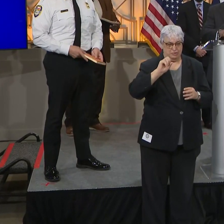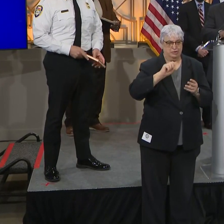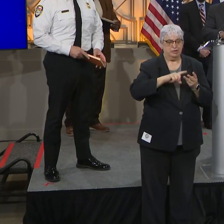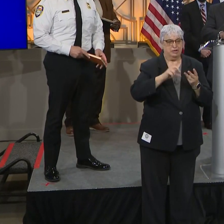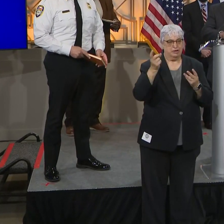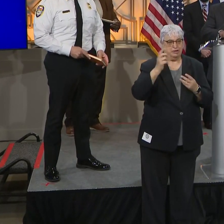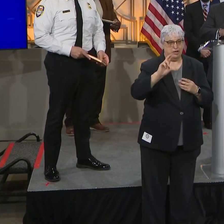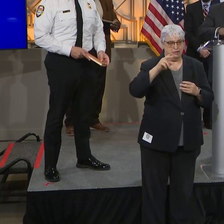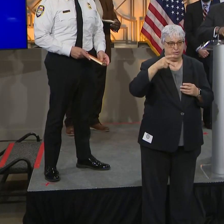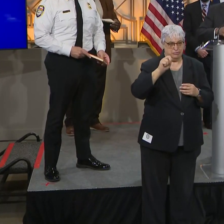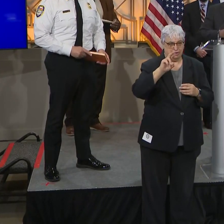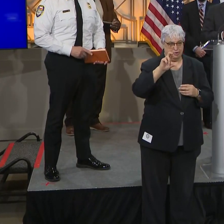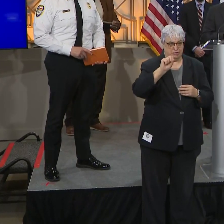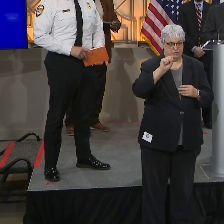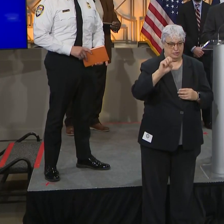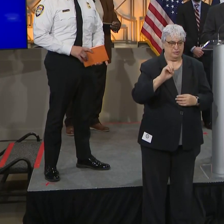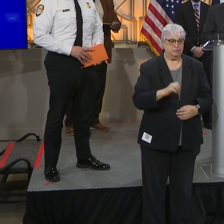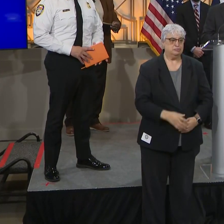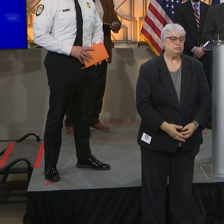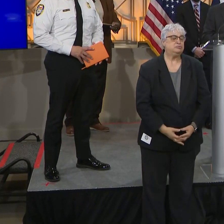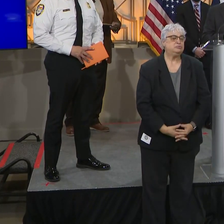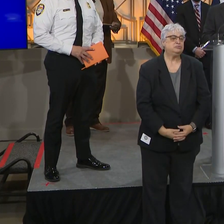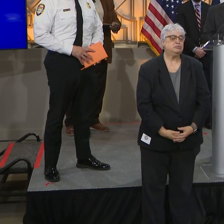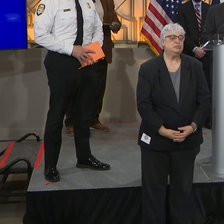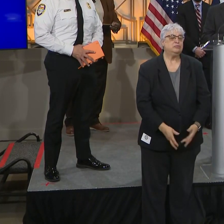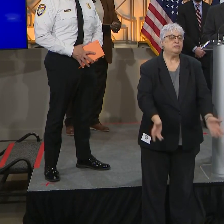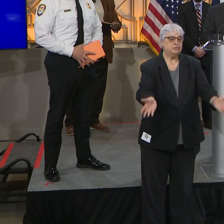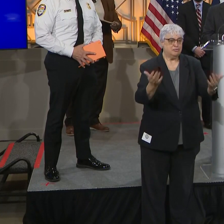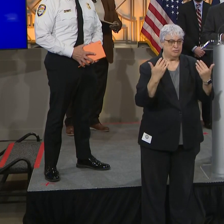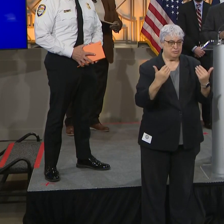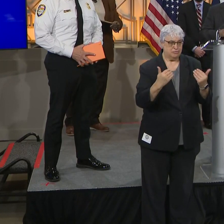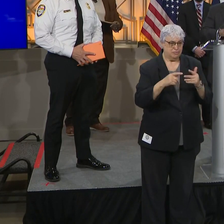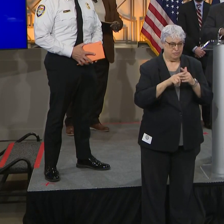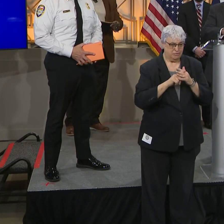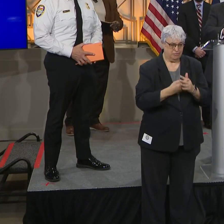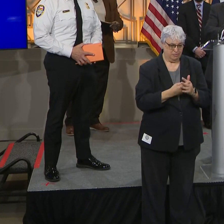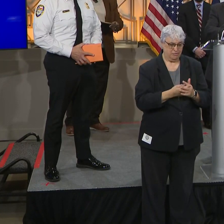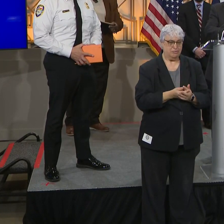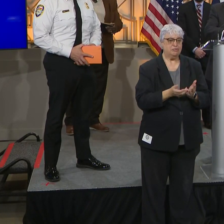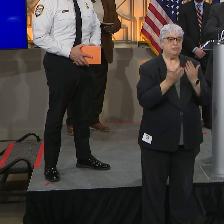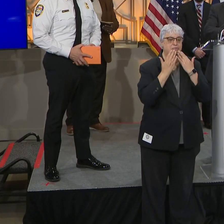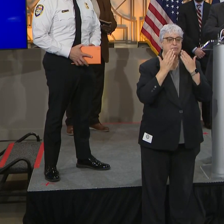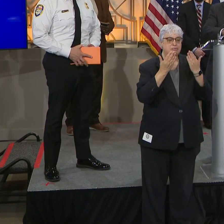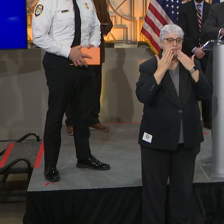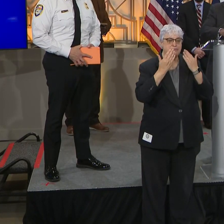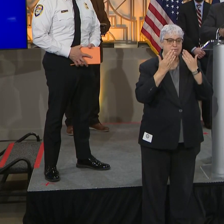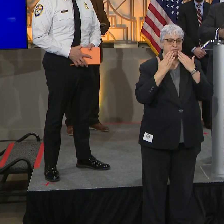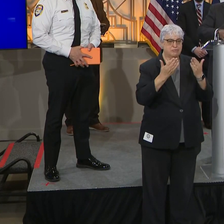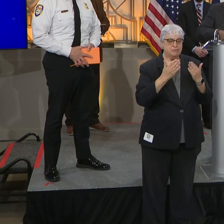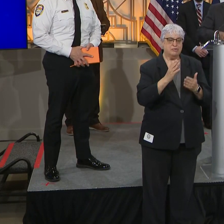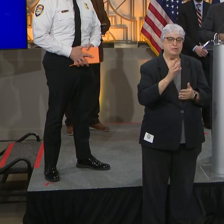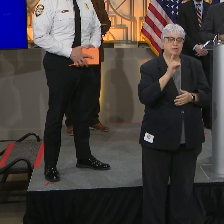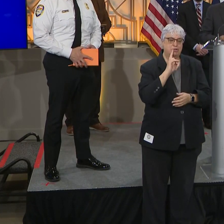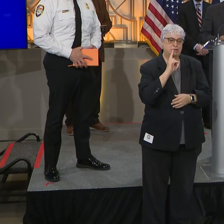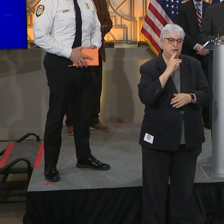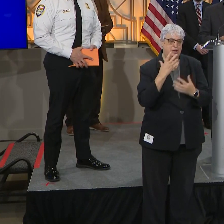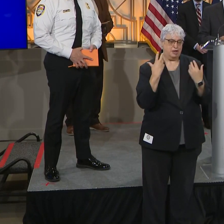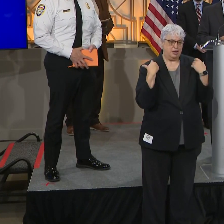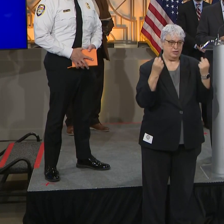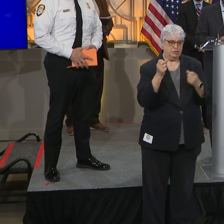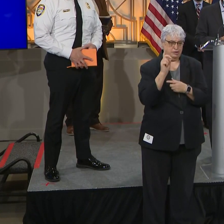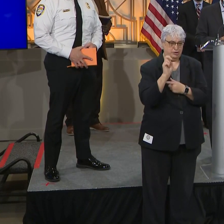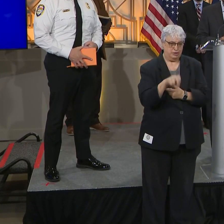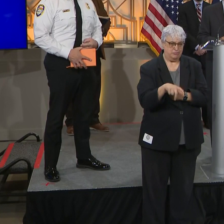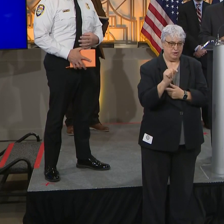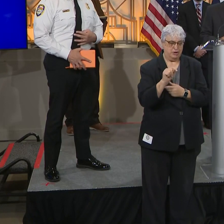I want to start out by again thanking the Houston Health Department and the